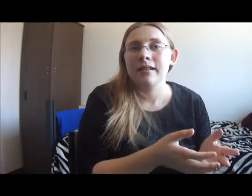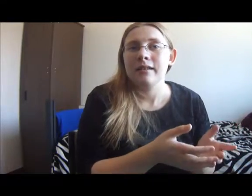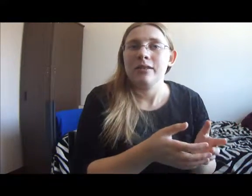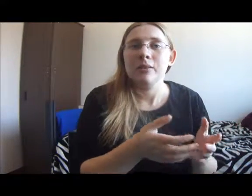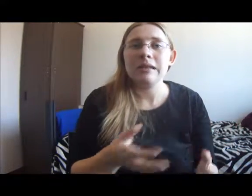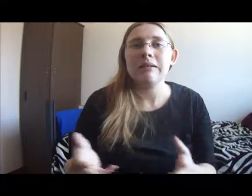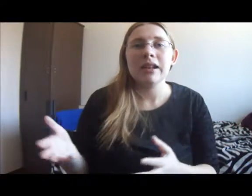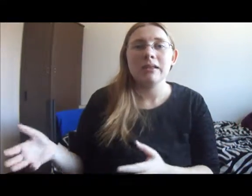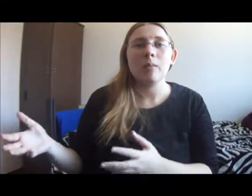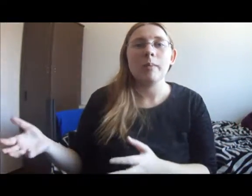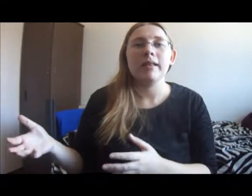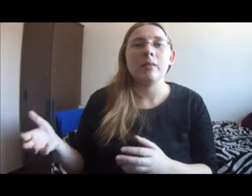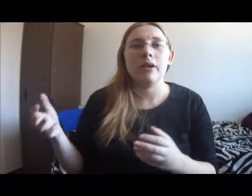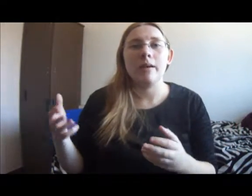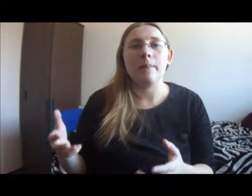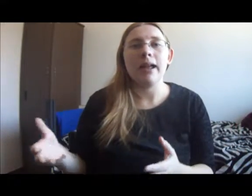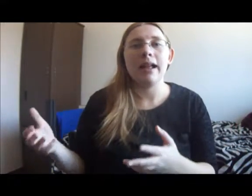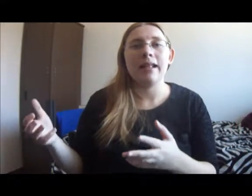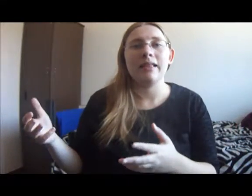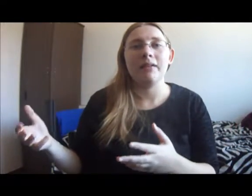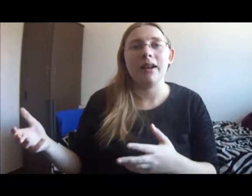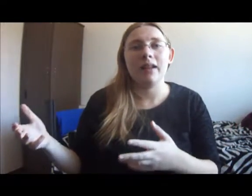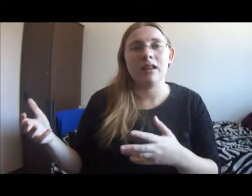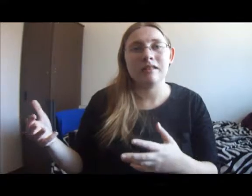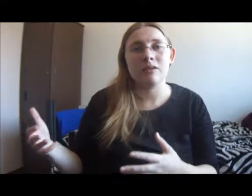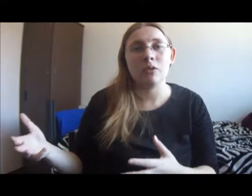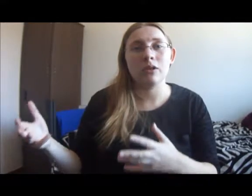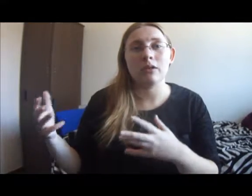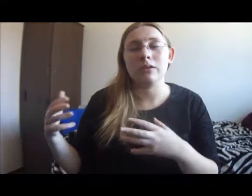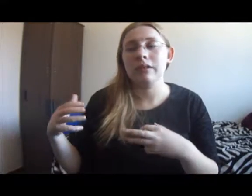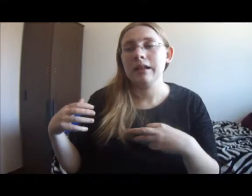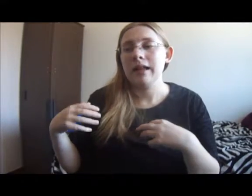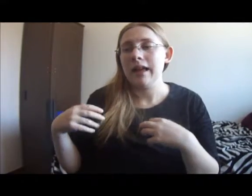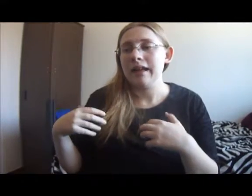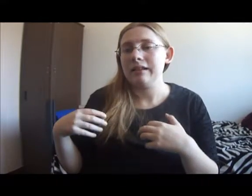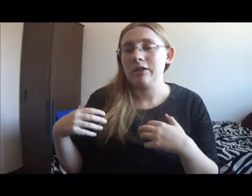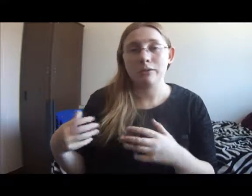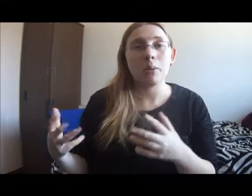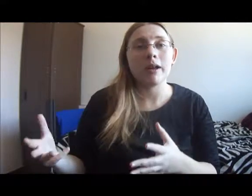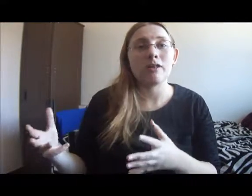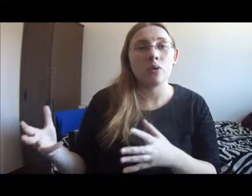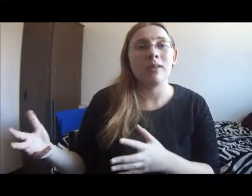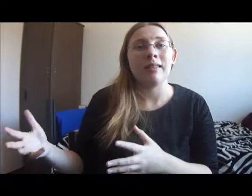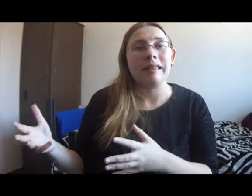So even in the moments where they're making their very historical and heroic choices.